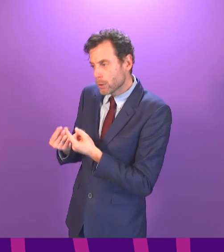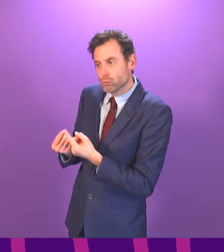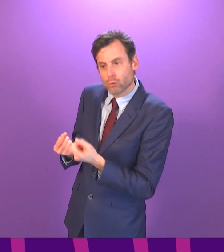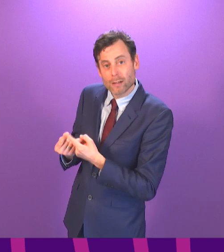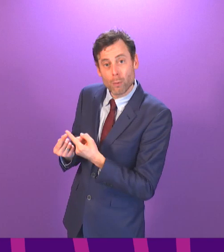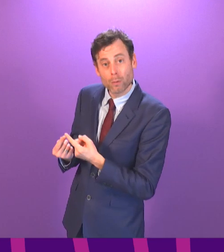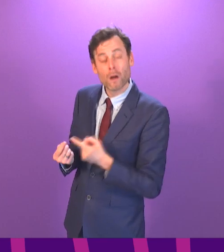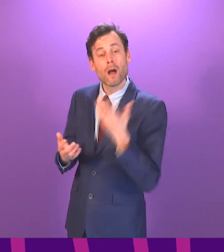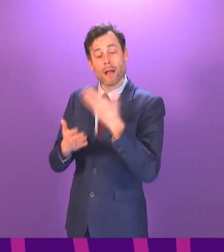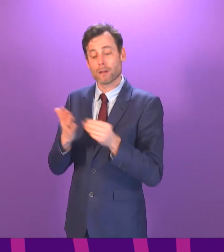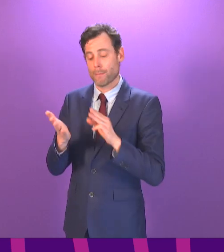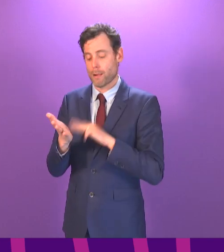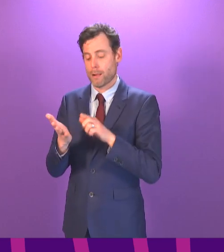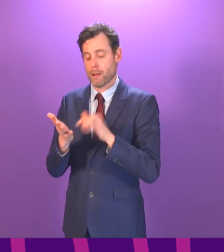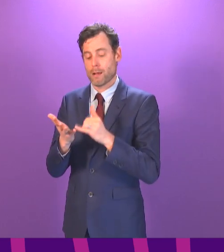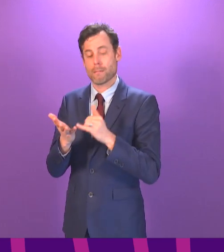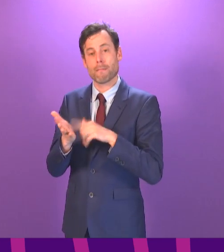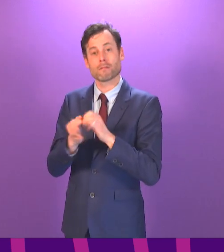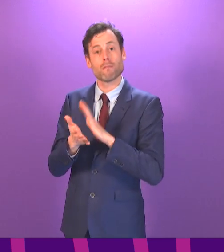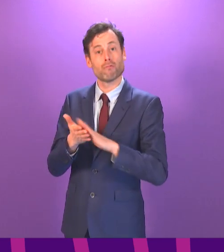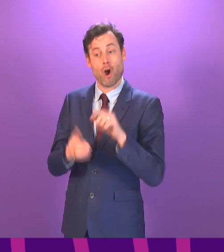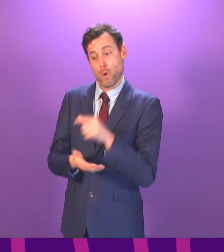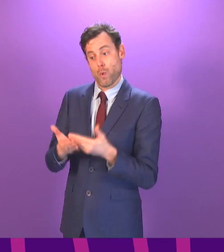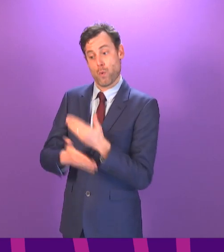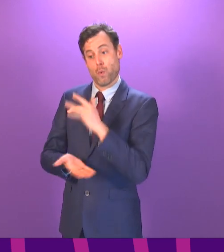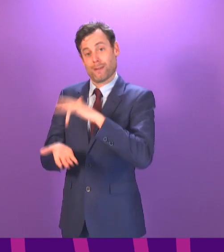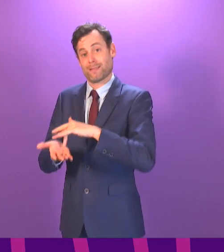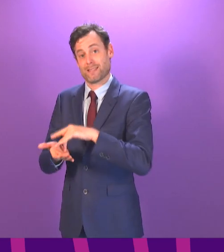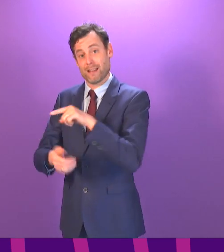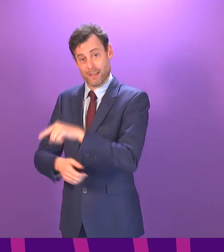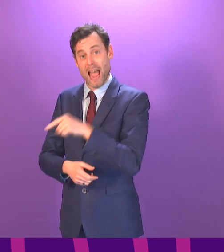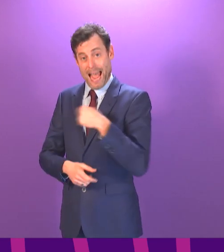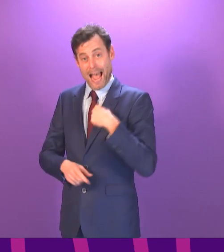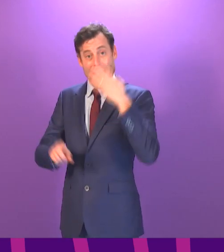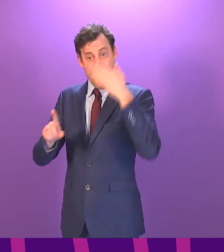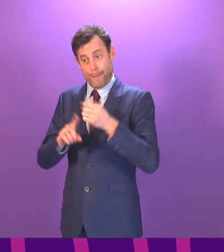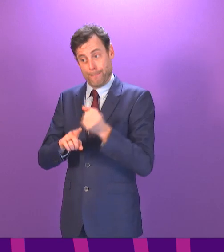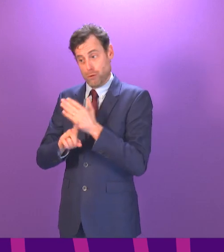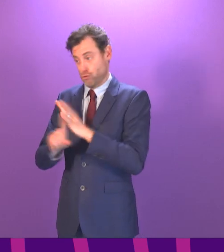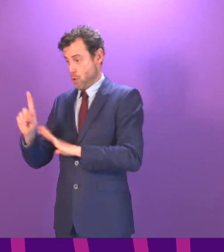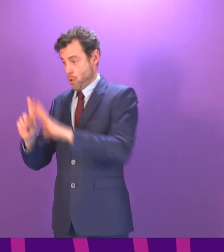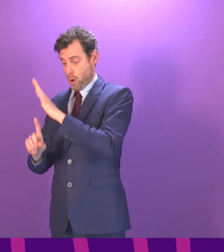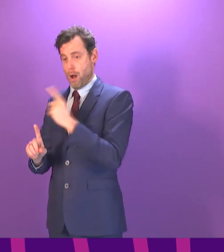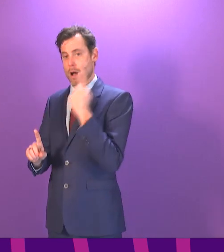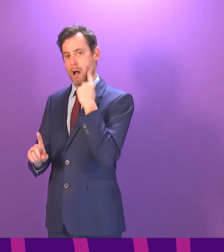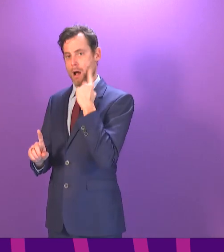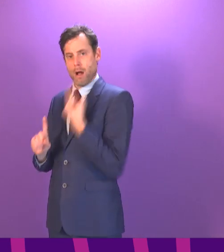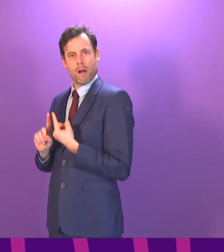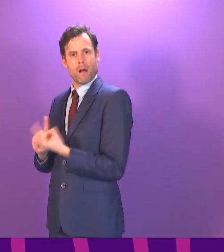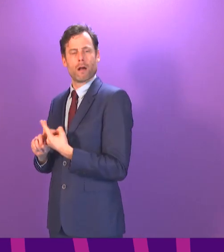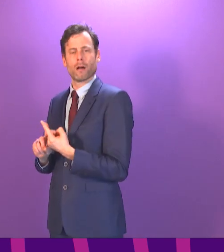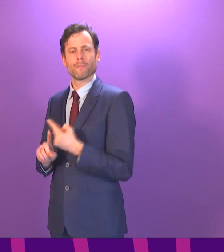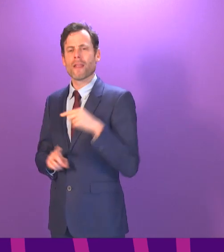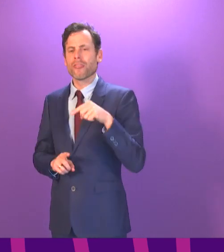exactly an example of trying to make this more accessible. This is never going to be perfect for people